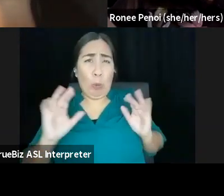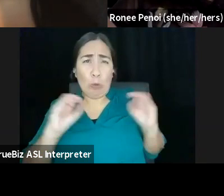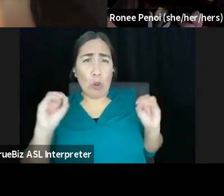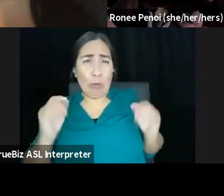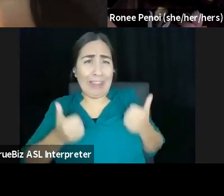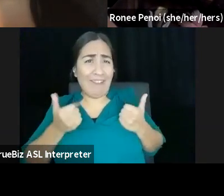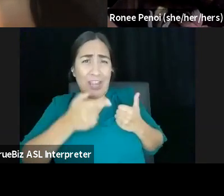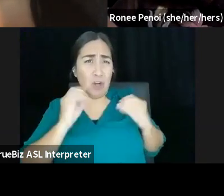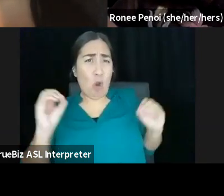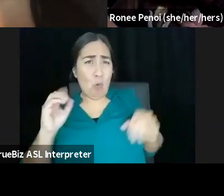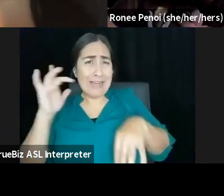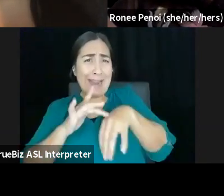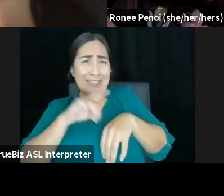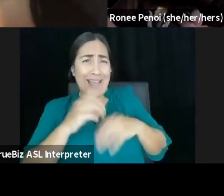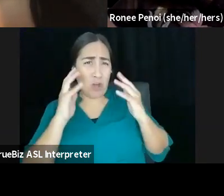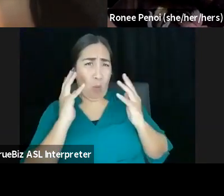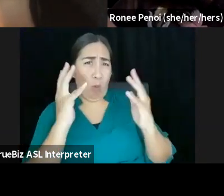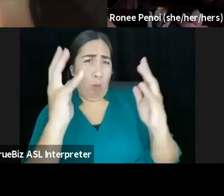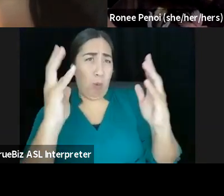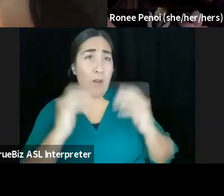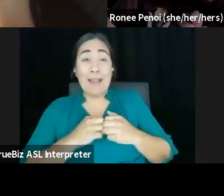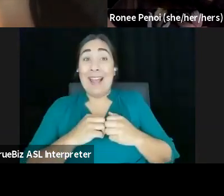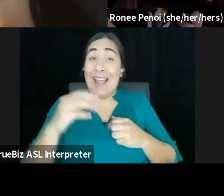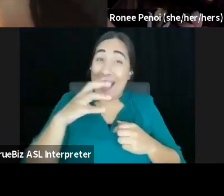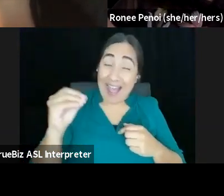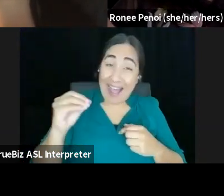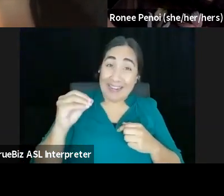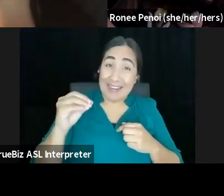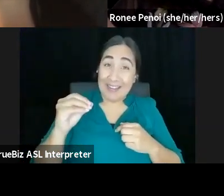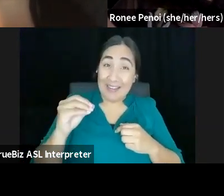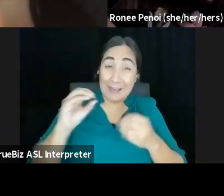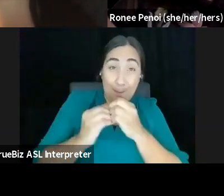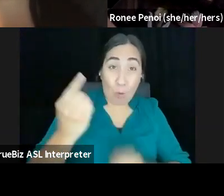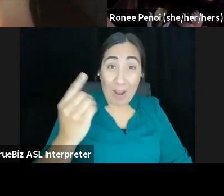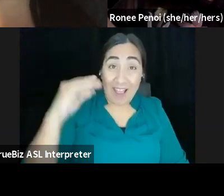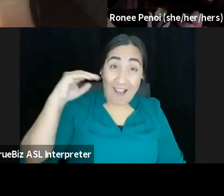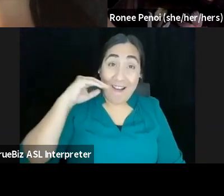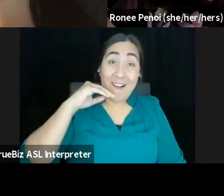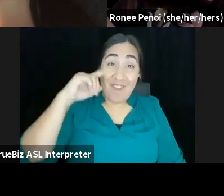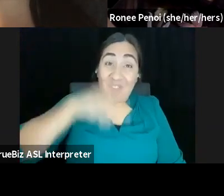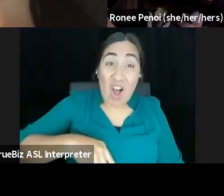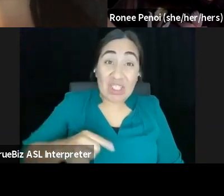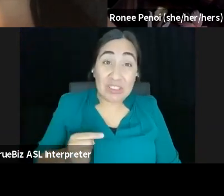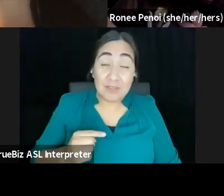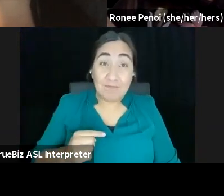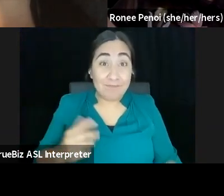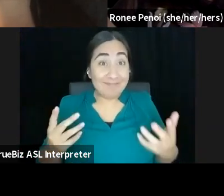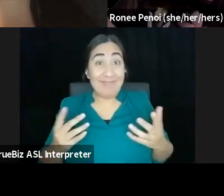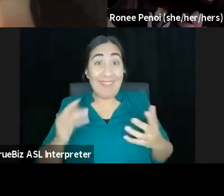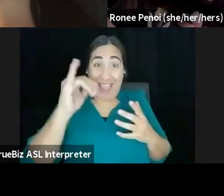And, um, a of all it's false, like full stop. Um, that's why it's called the myth of the wilderness